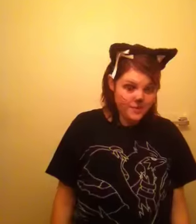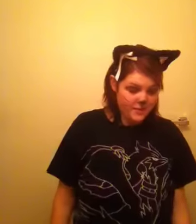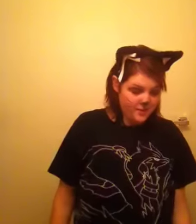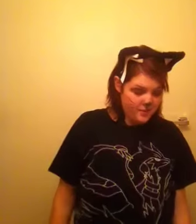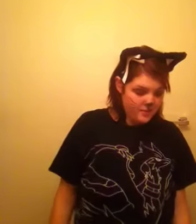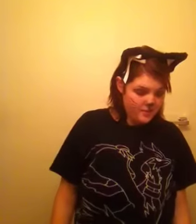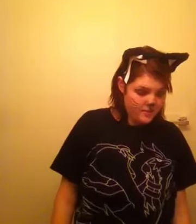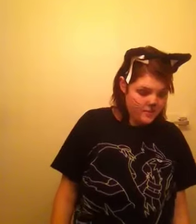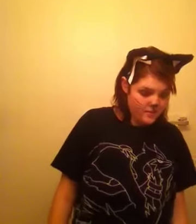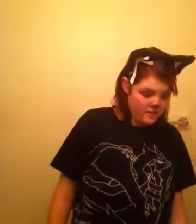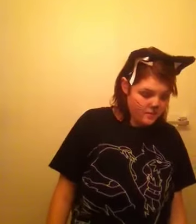it.